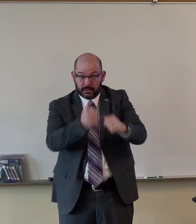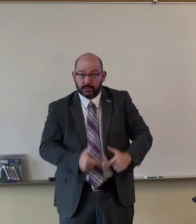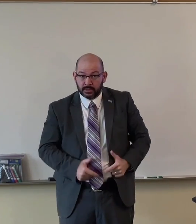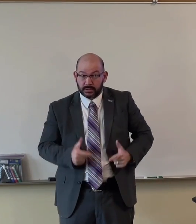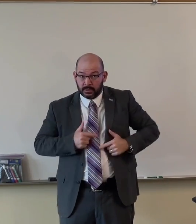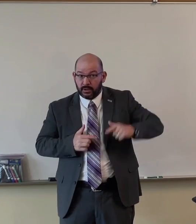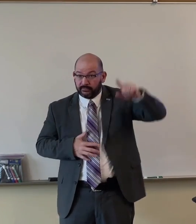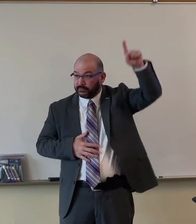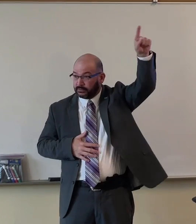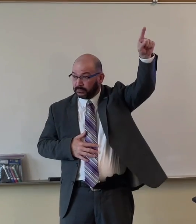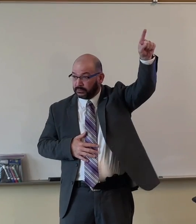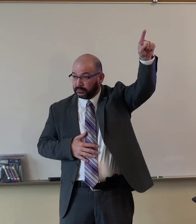He made life.